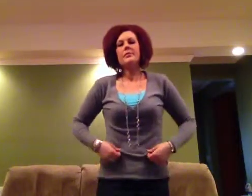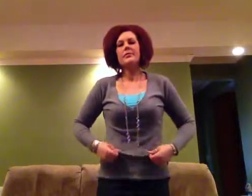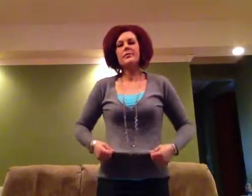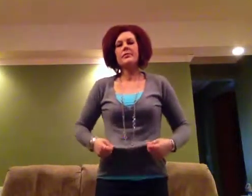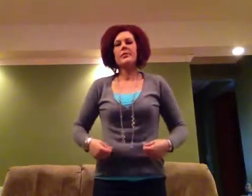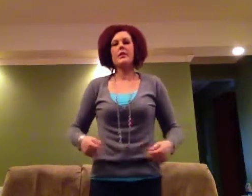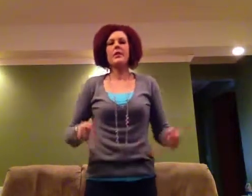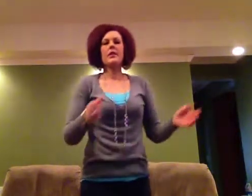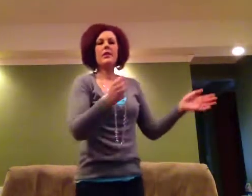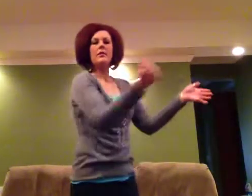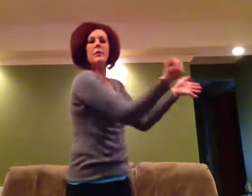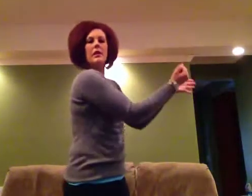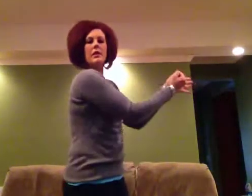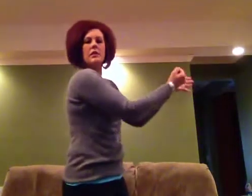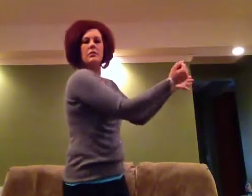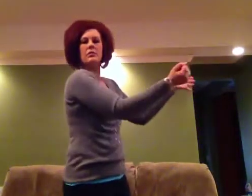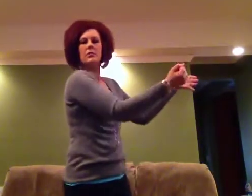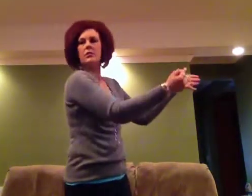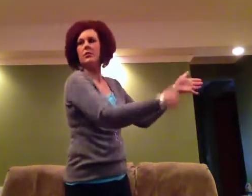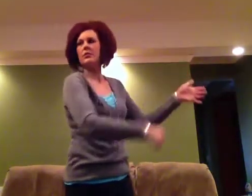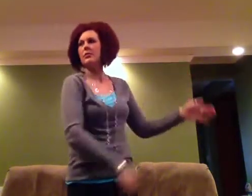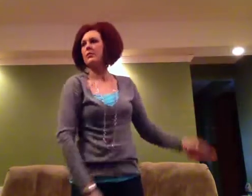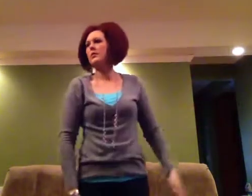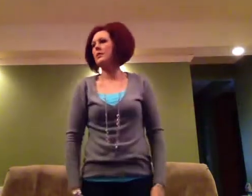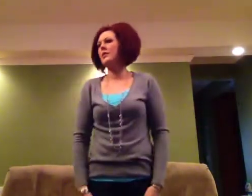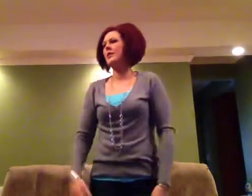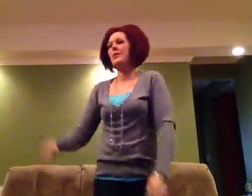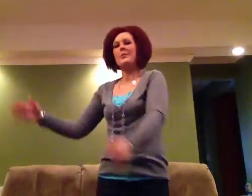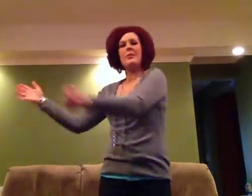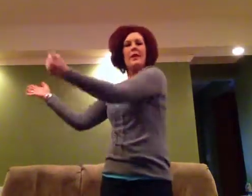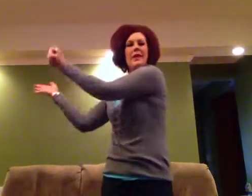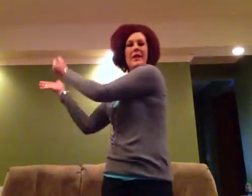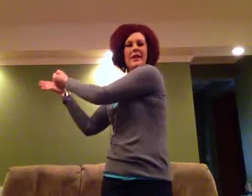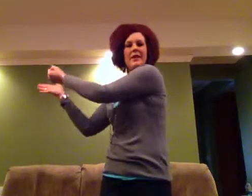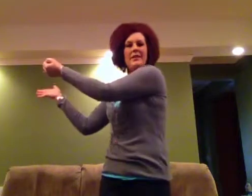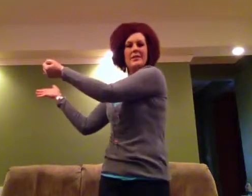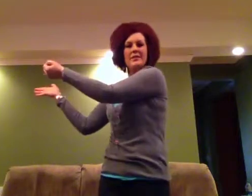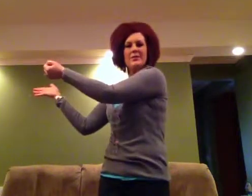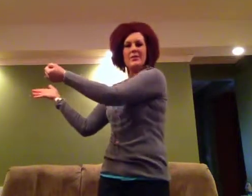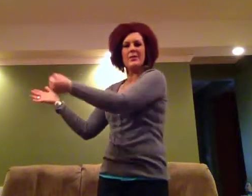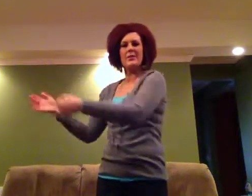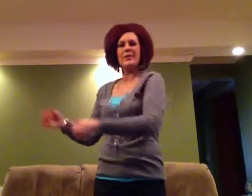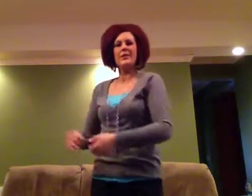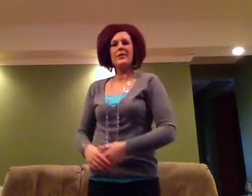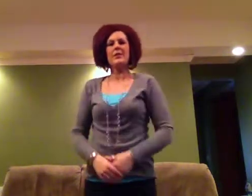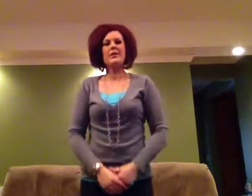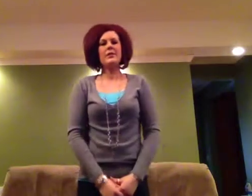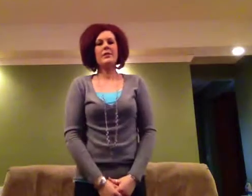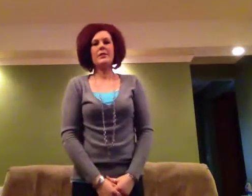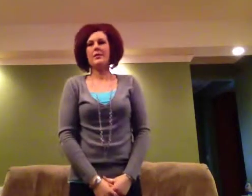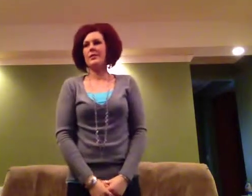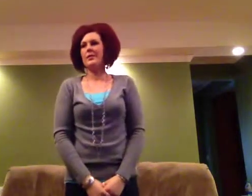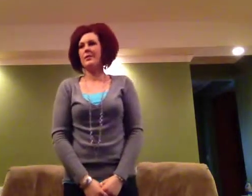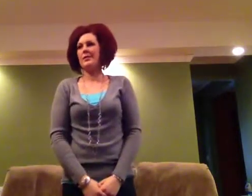And his wounds, we By his wounds we